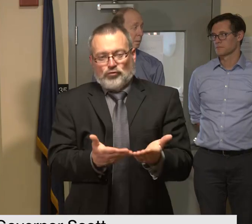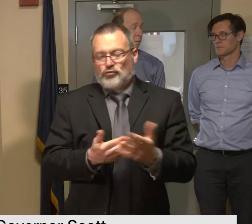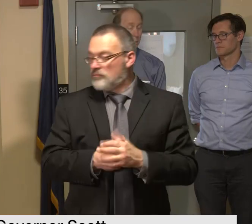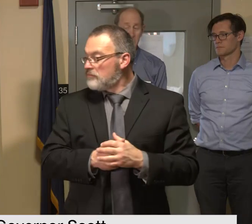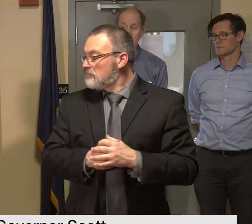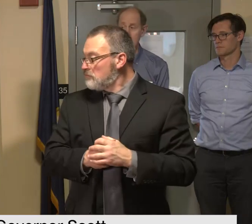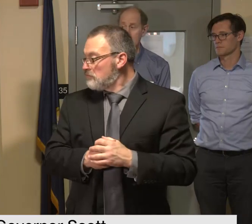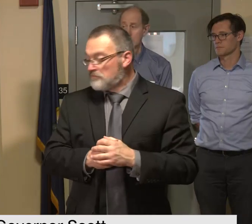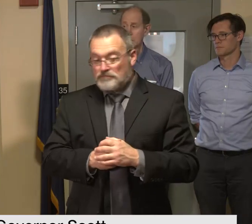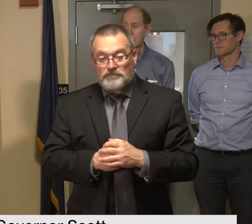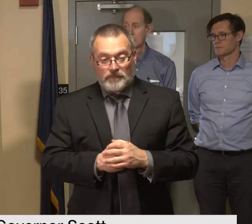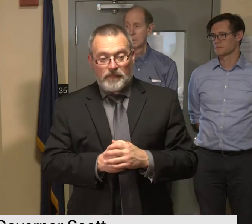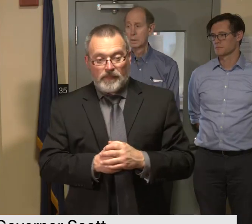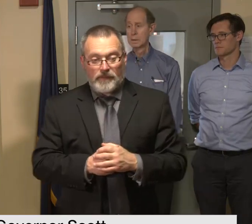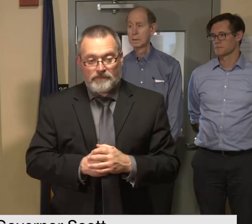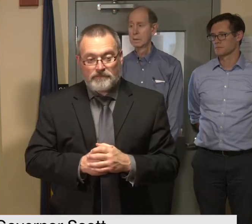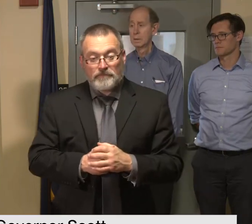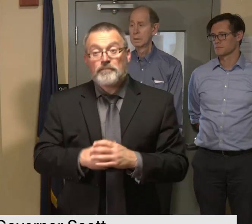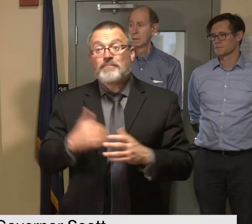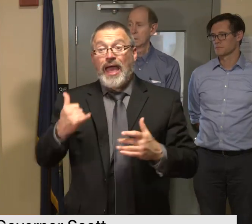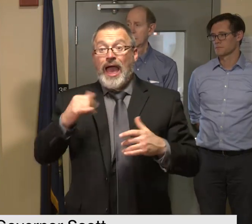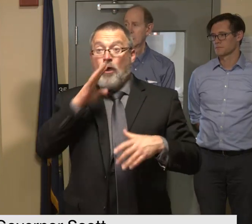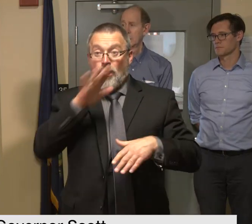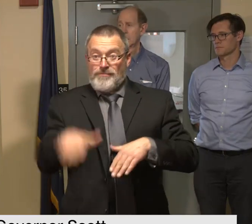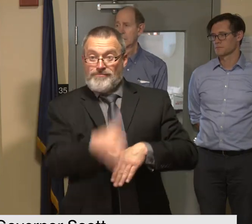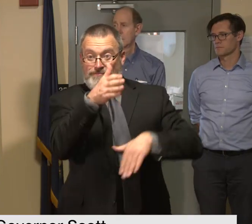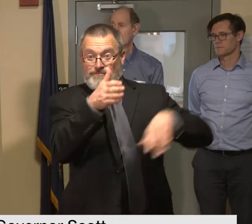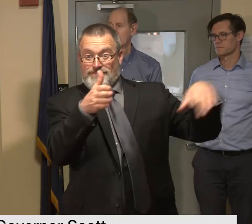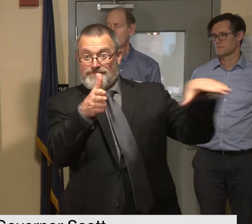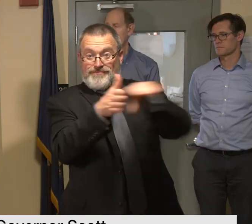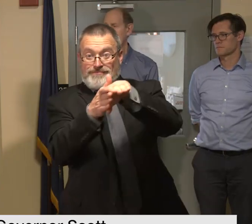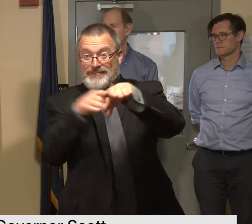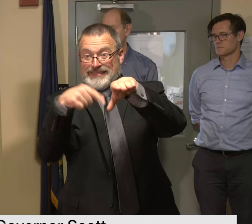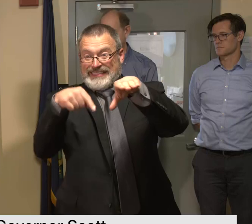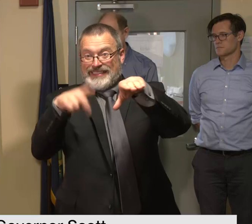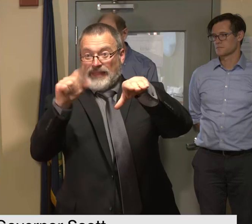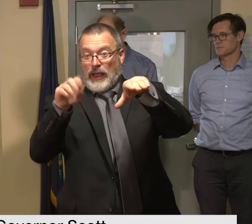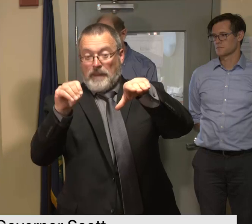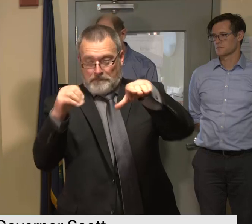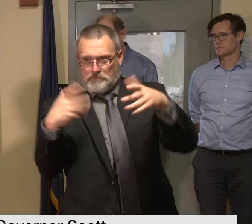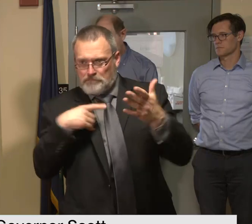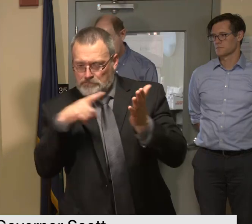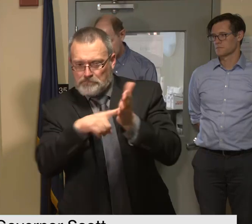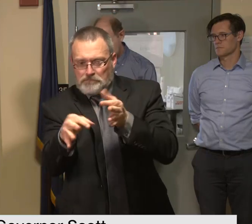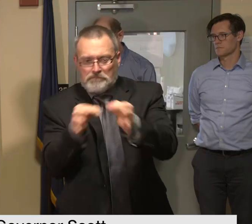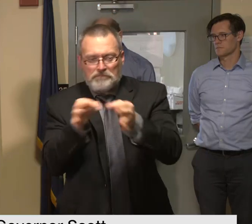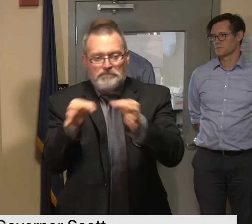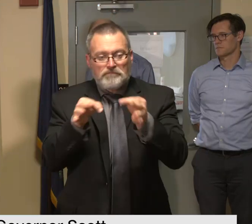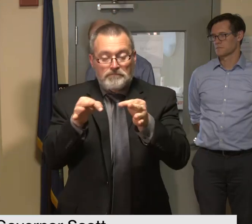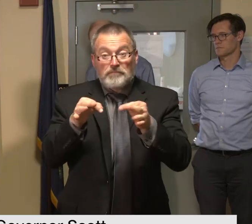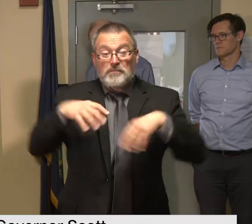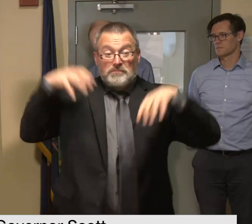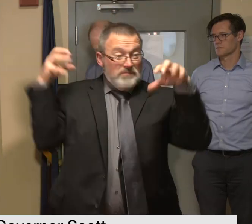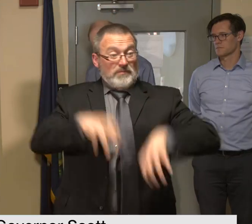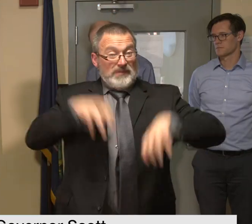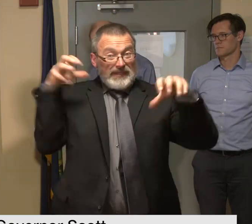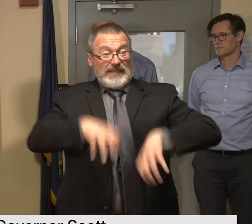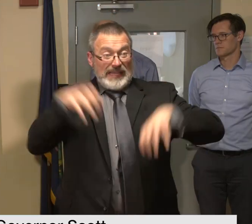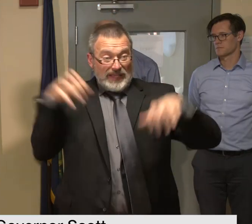speaking to dams after reviewing total rainfall maps the dam safety program targeted outreach to